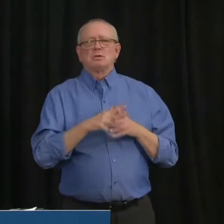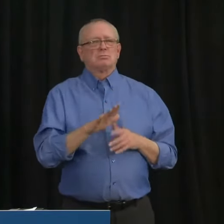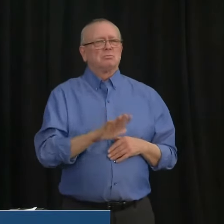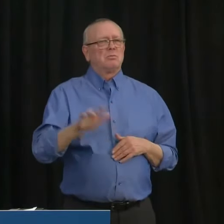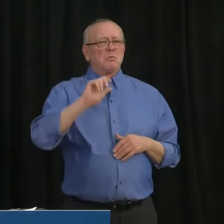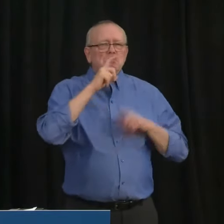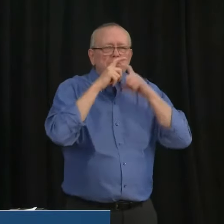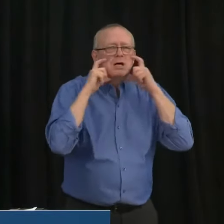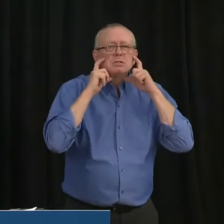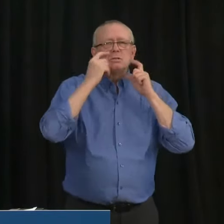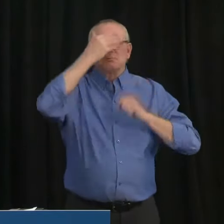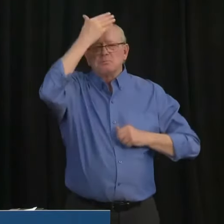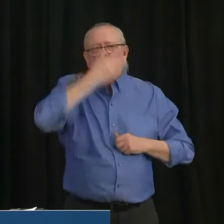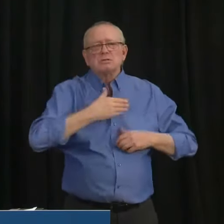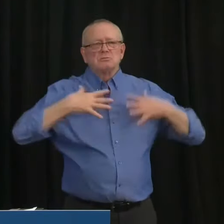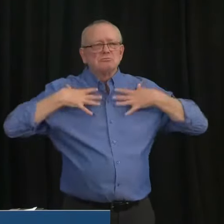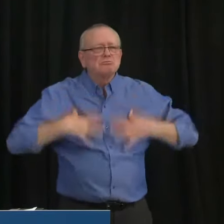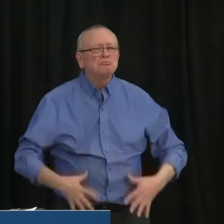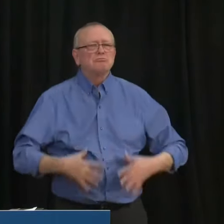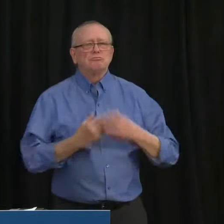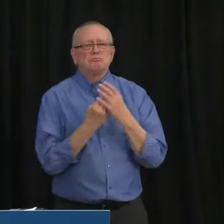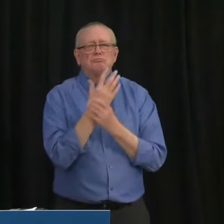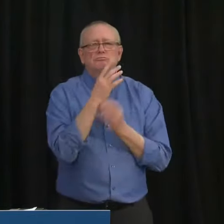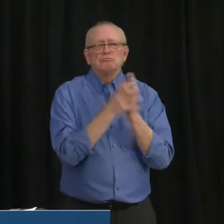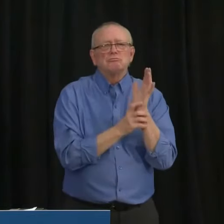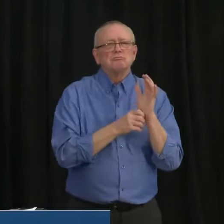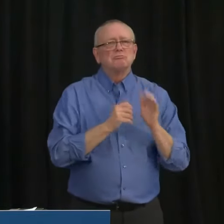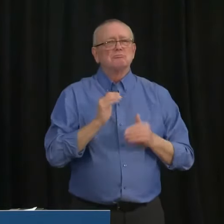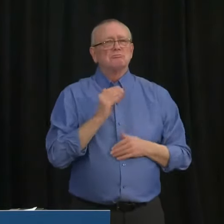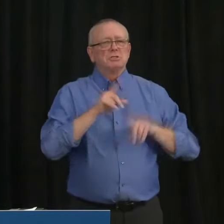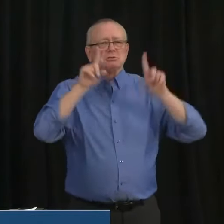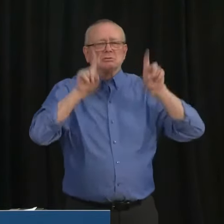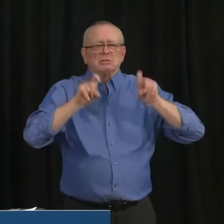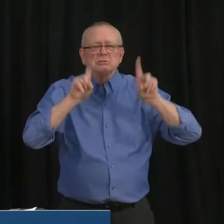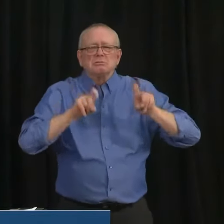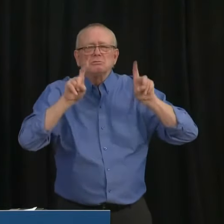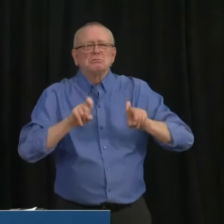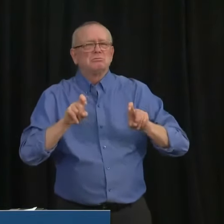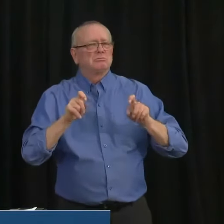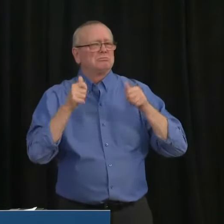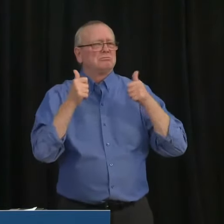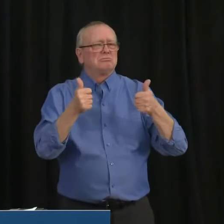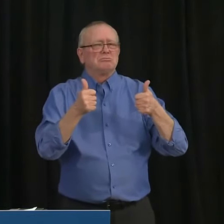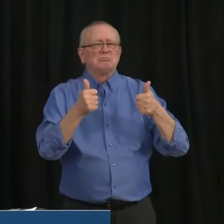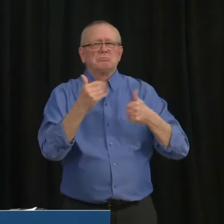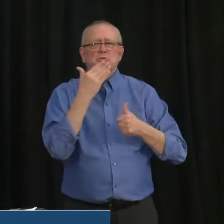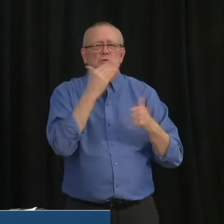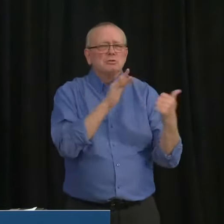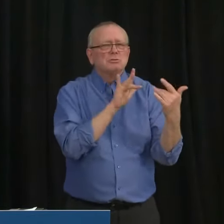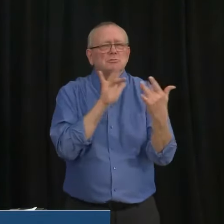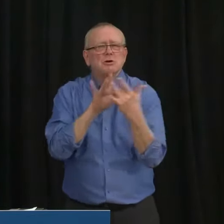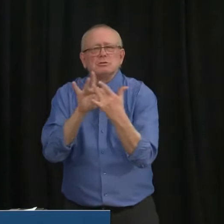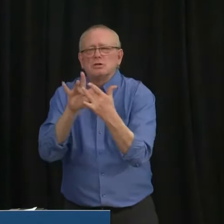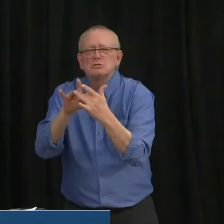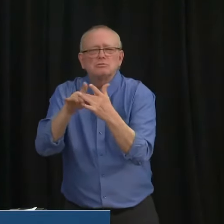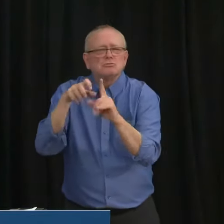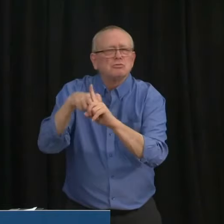We have led in terms of testing. We had, we've had the most robust contact tracing system. Obviously, it's now